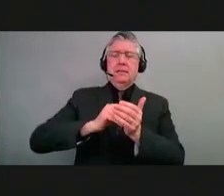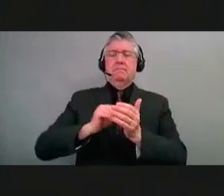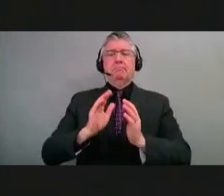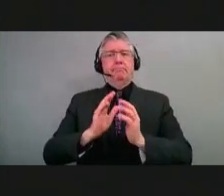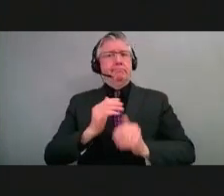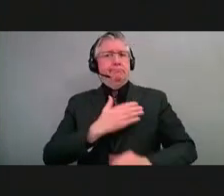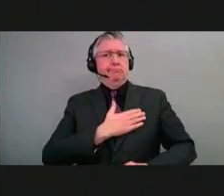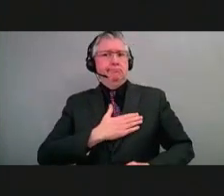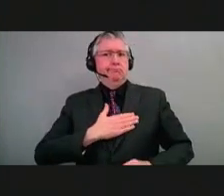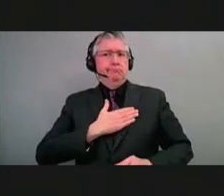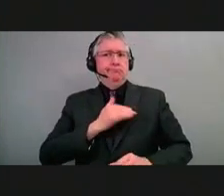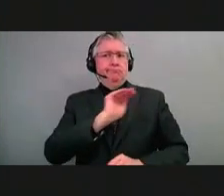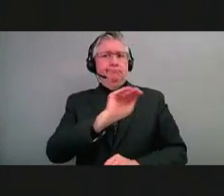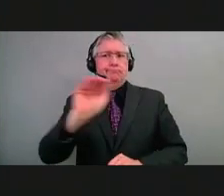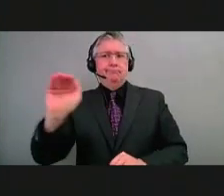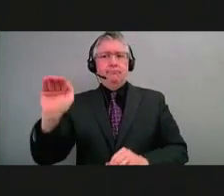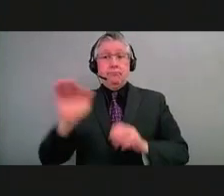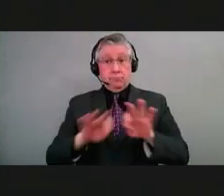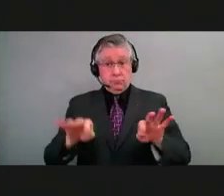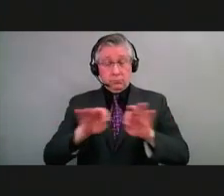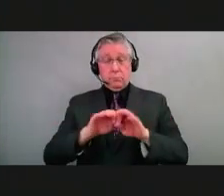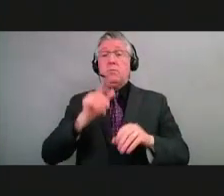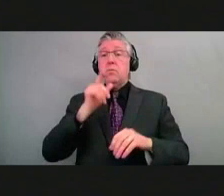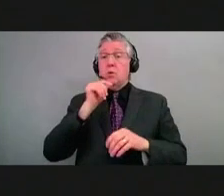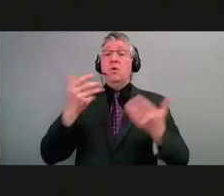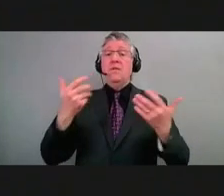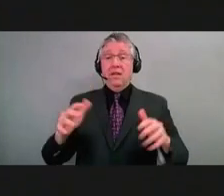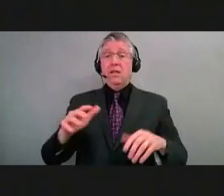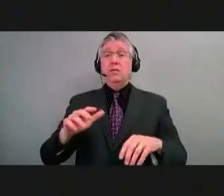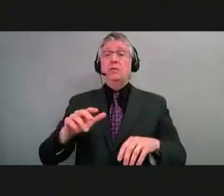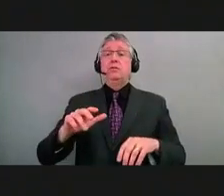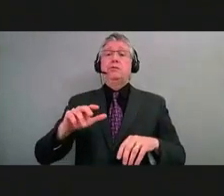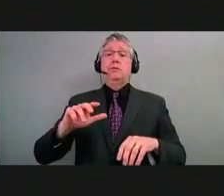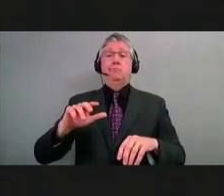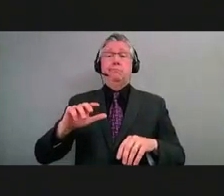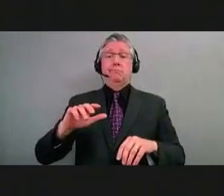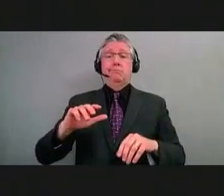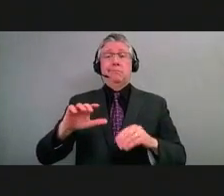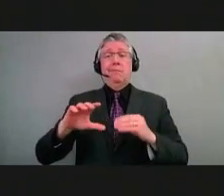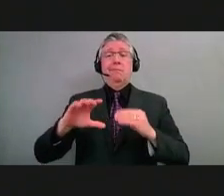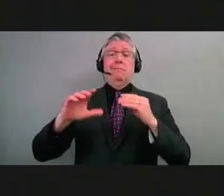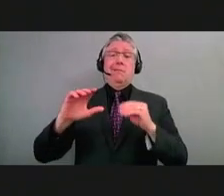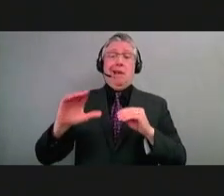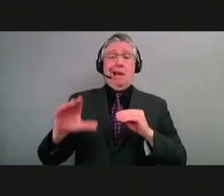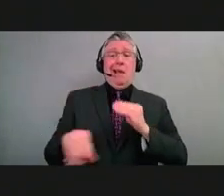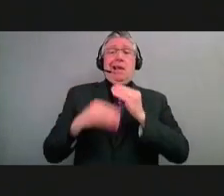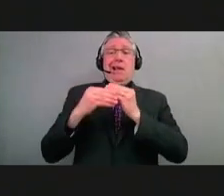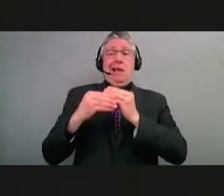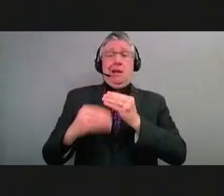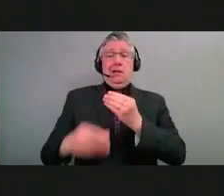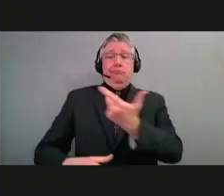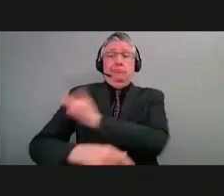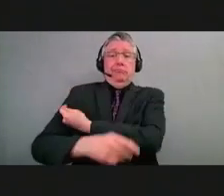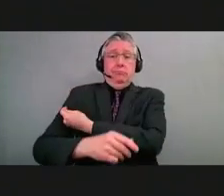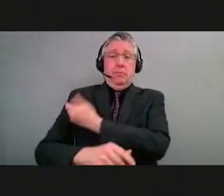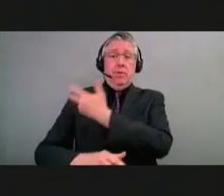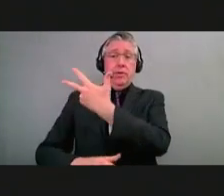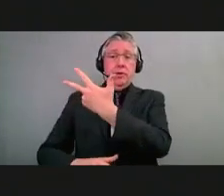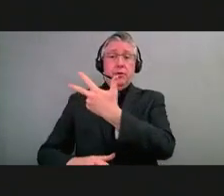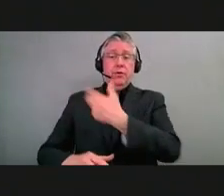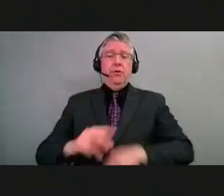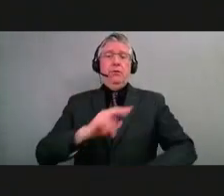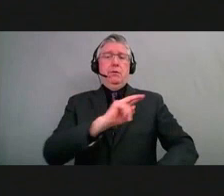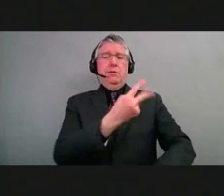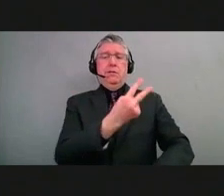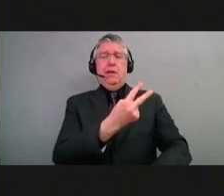shows that Coloradans who have received their third dose of their mRNA, a second dose after their J&J, they